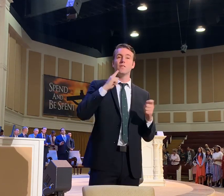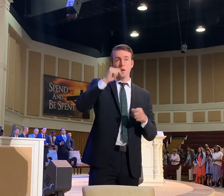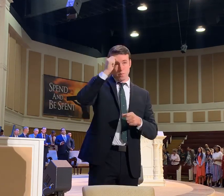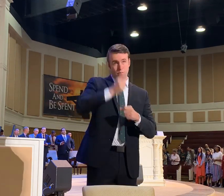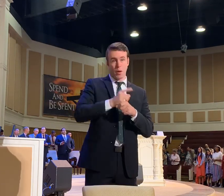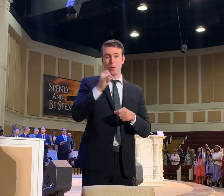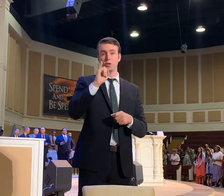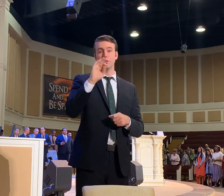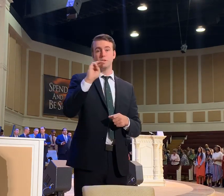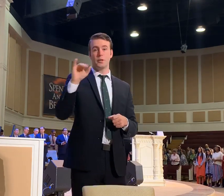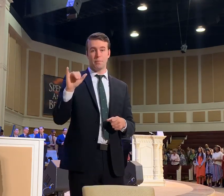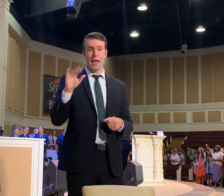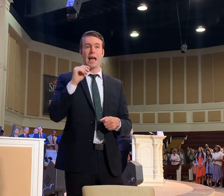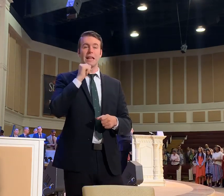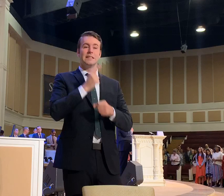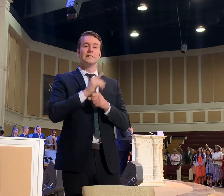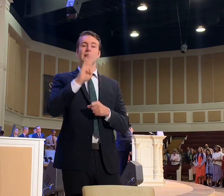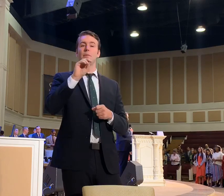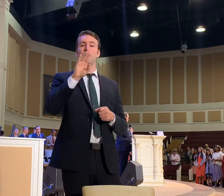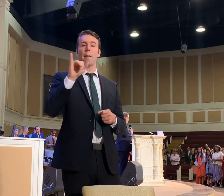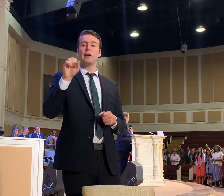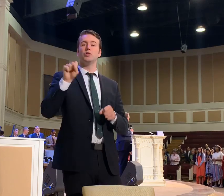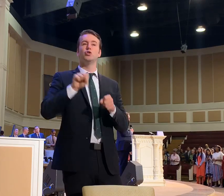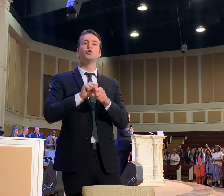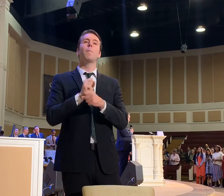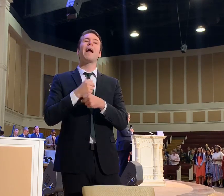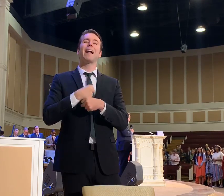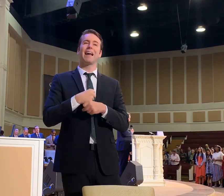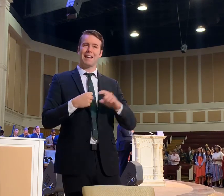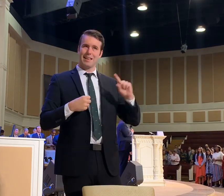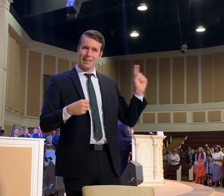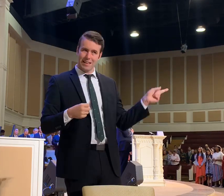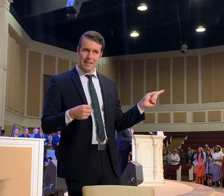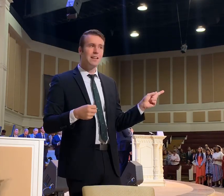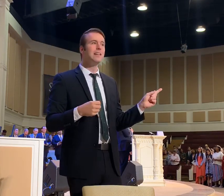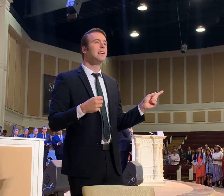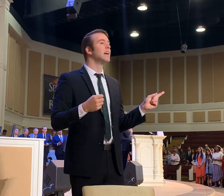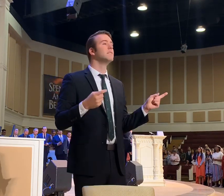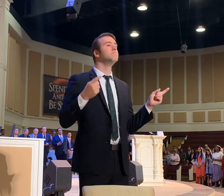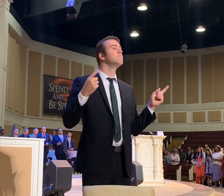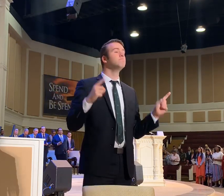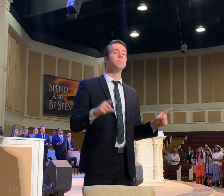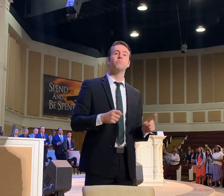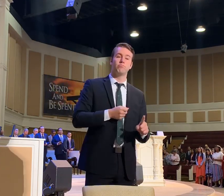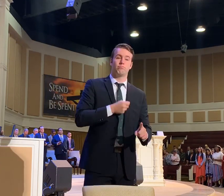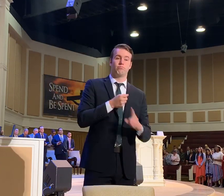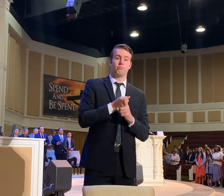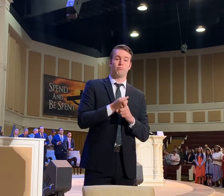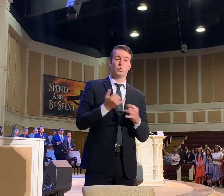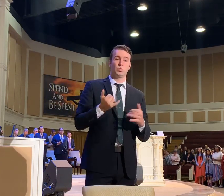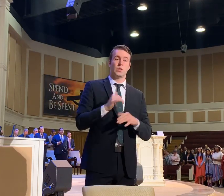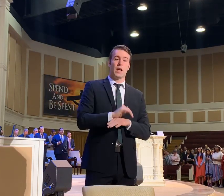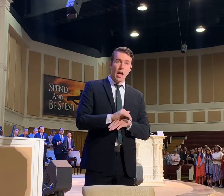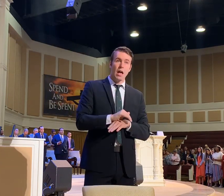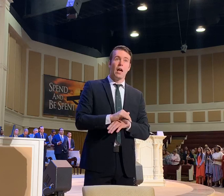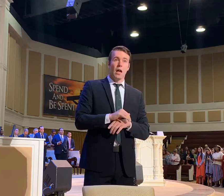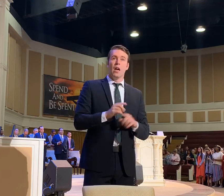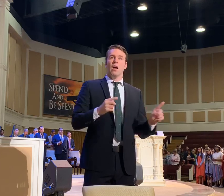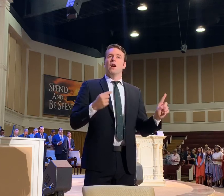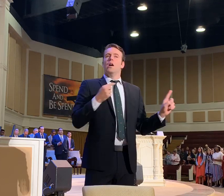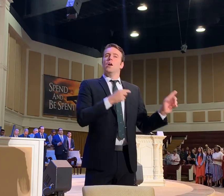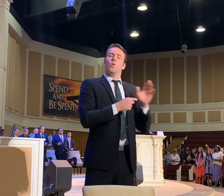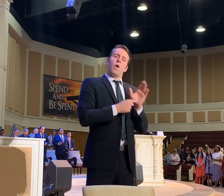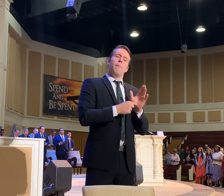Brother Jimmy and Sister Bobby Schumann. And just so happy that it fell tonight. And they are there